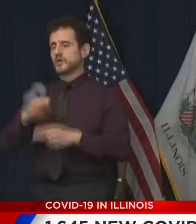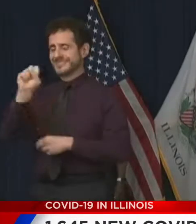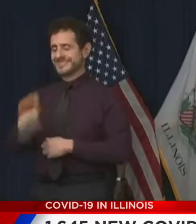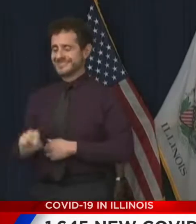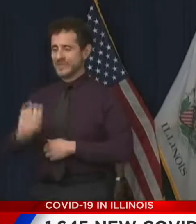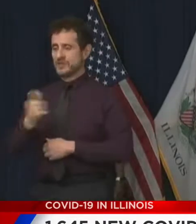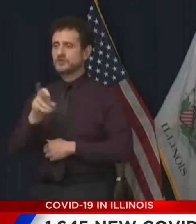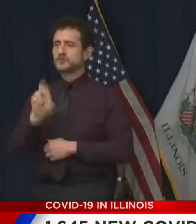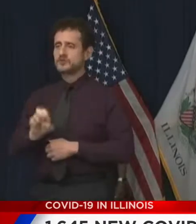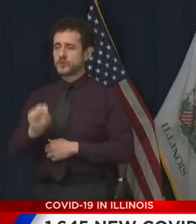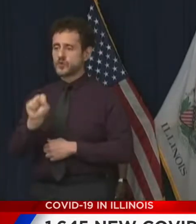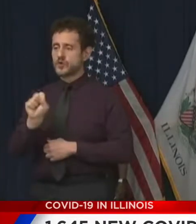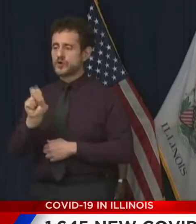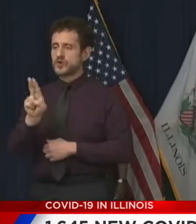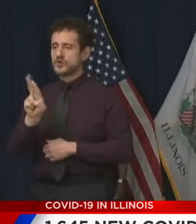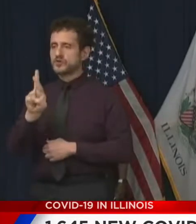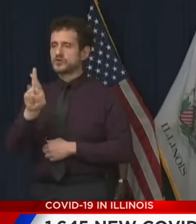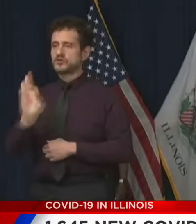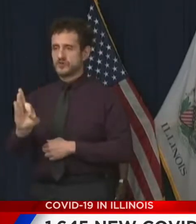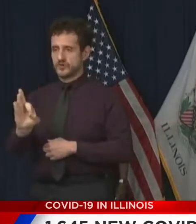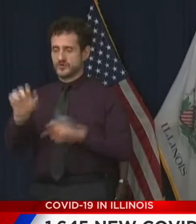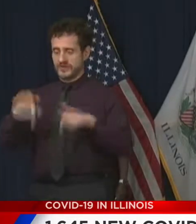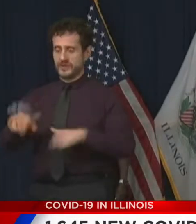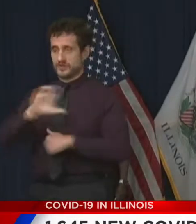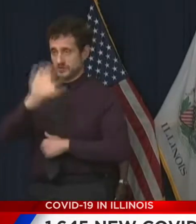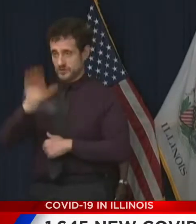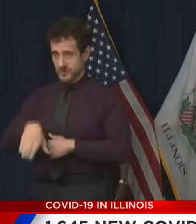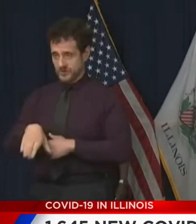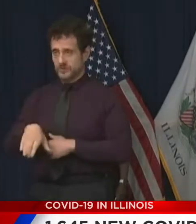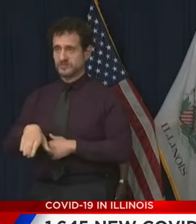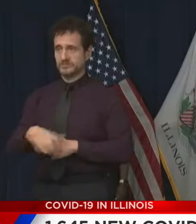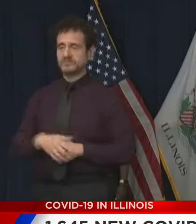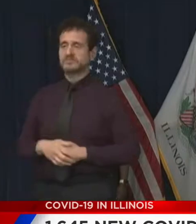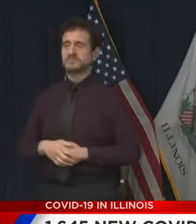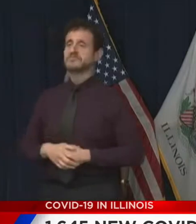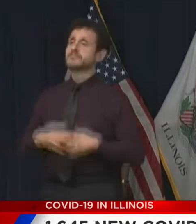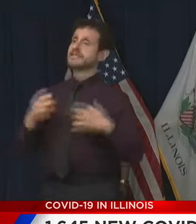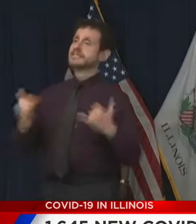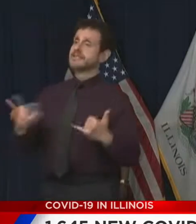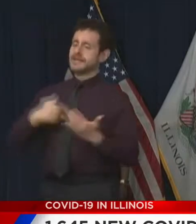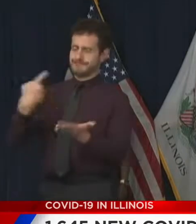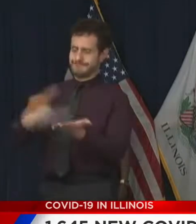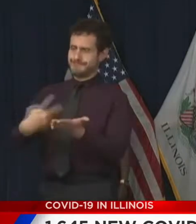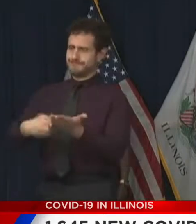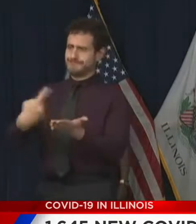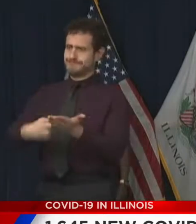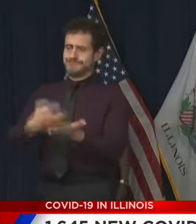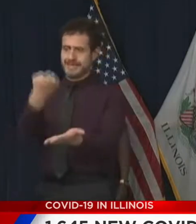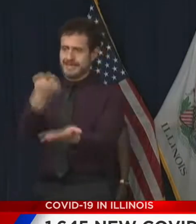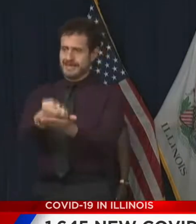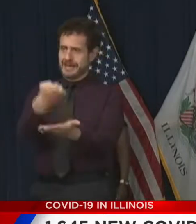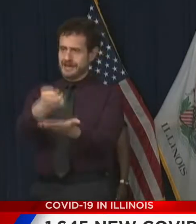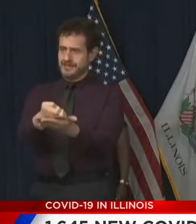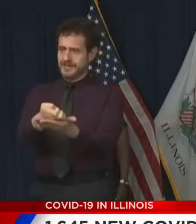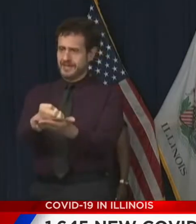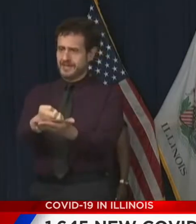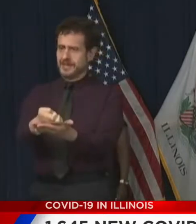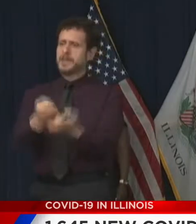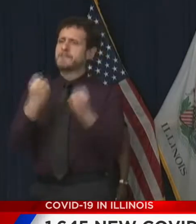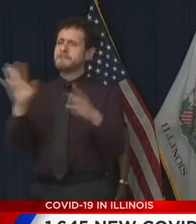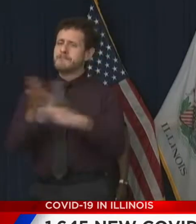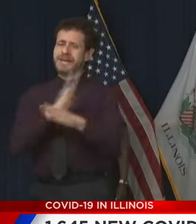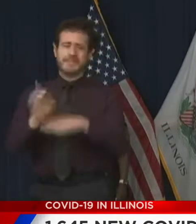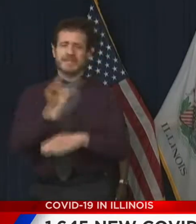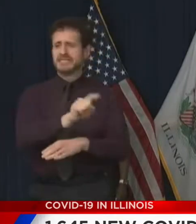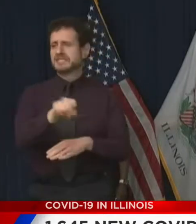I want to dedicate today's conversation to the economic pain that COVID-19 has